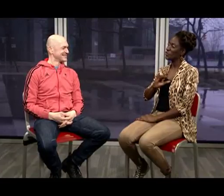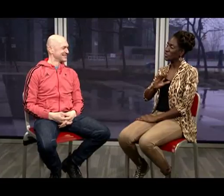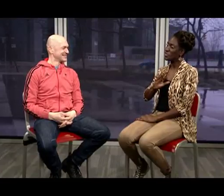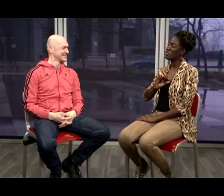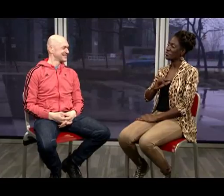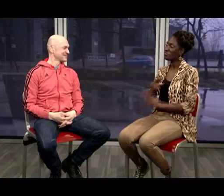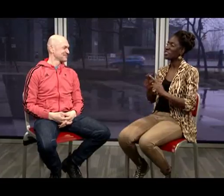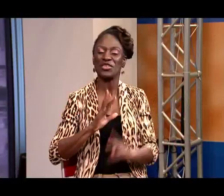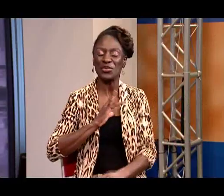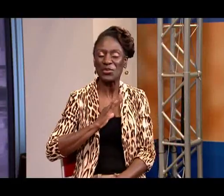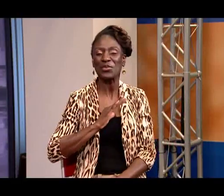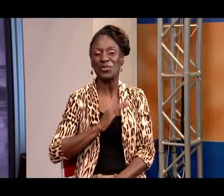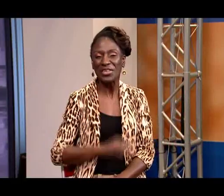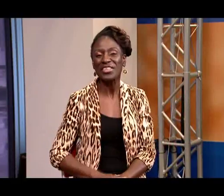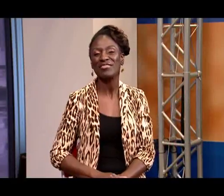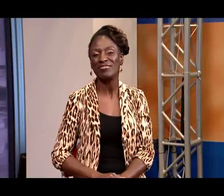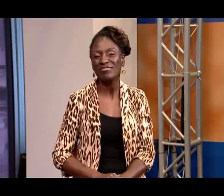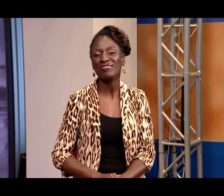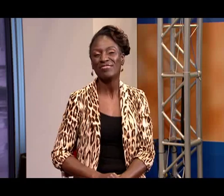That's amazing Really amazing